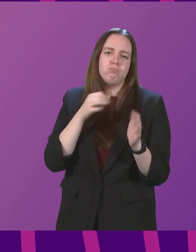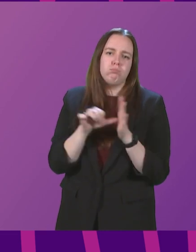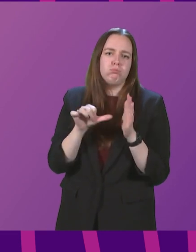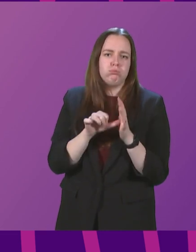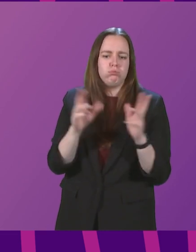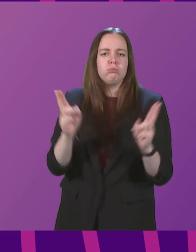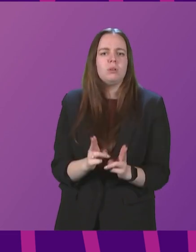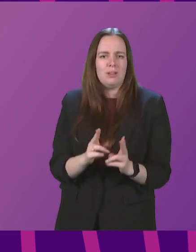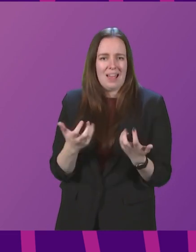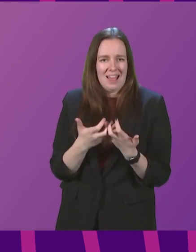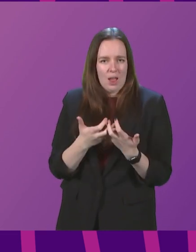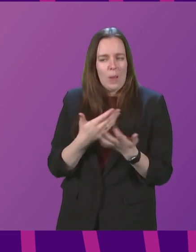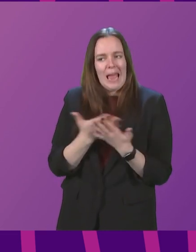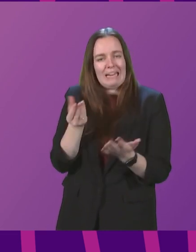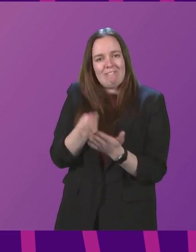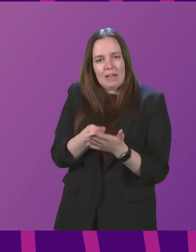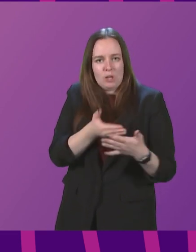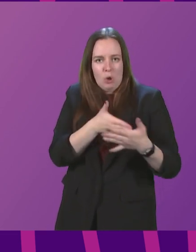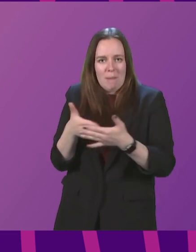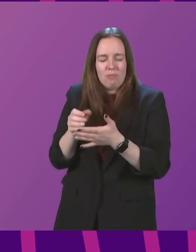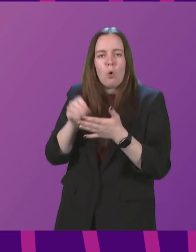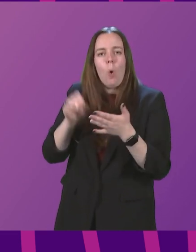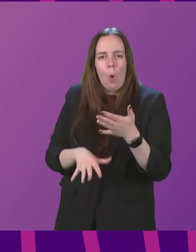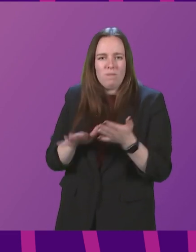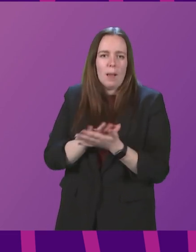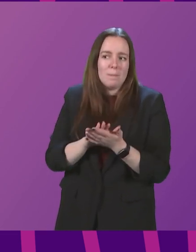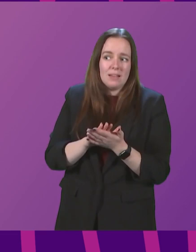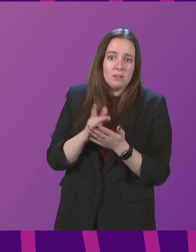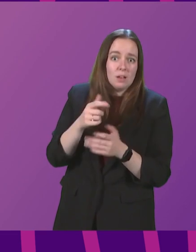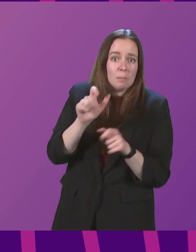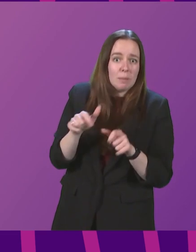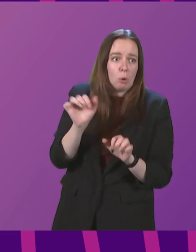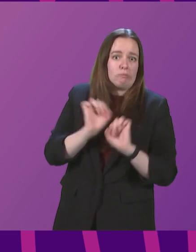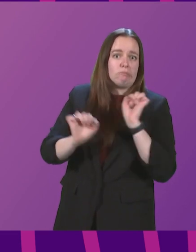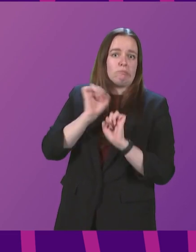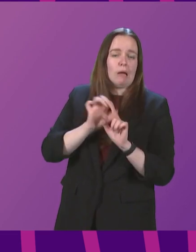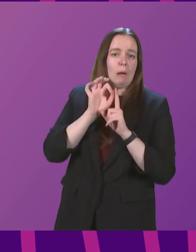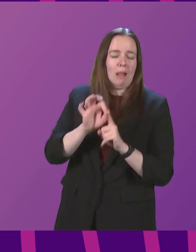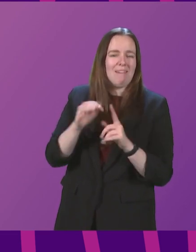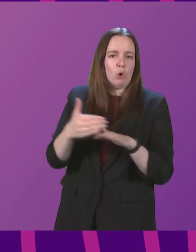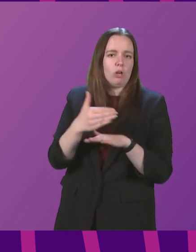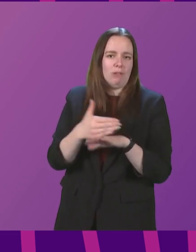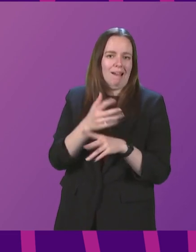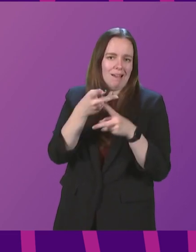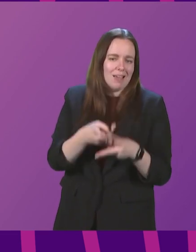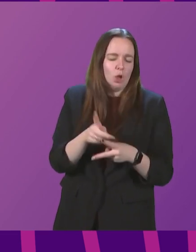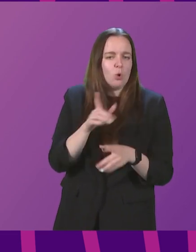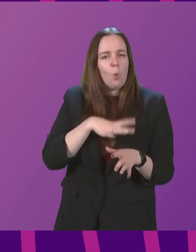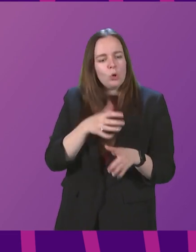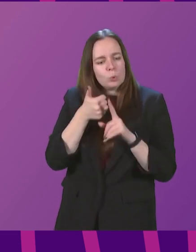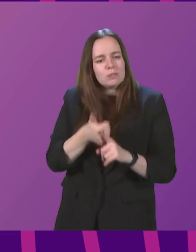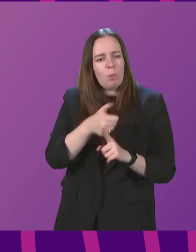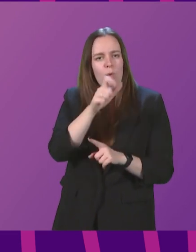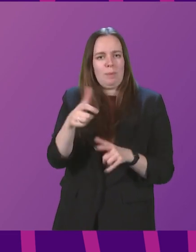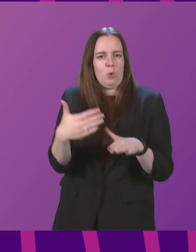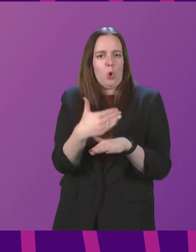by removing any financial barriers that might stop people from applying for a career in care. it is all about supporting those who work in